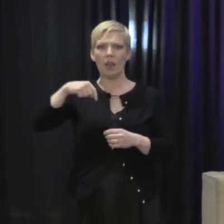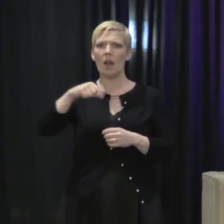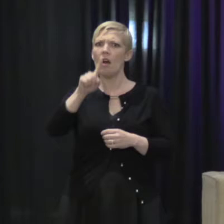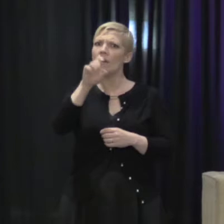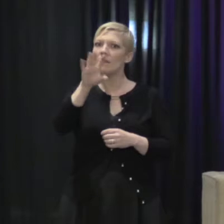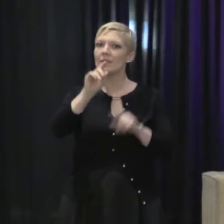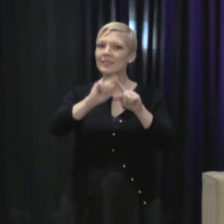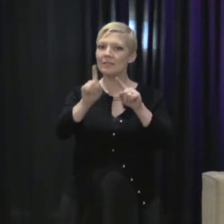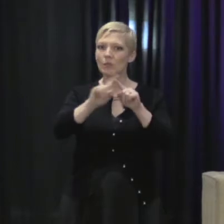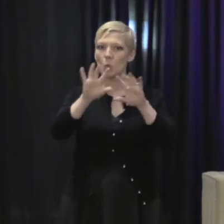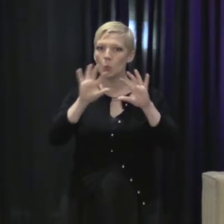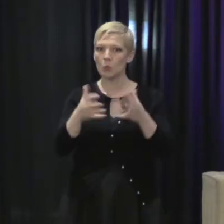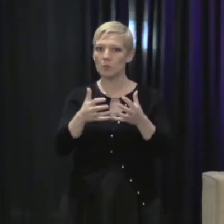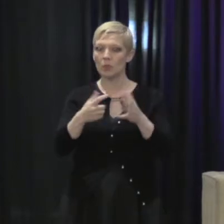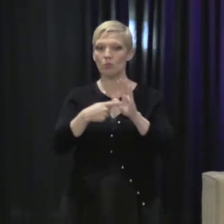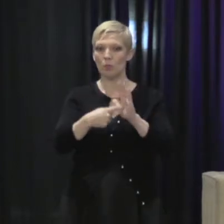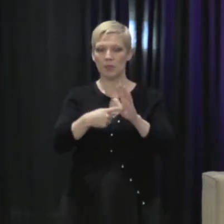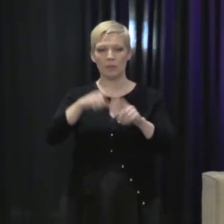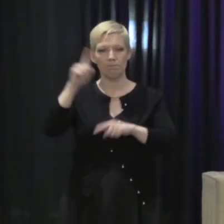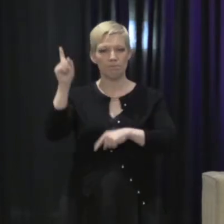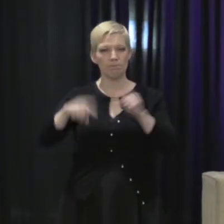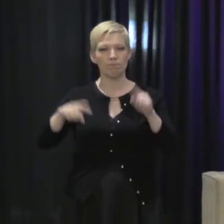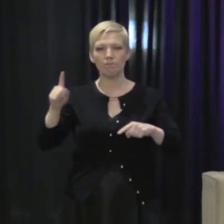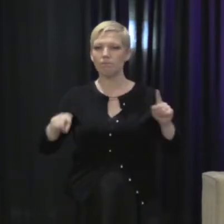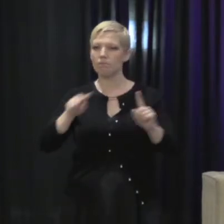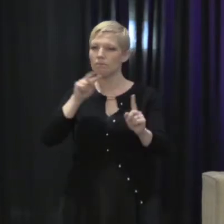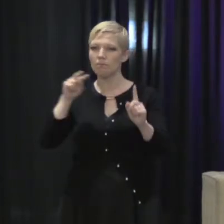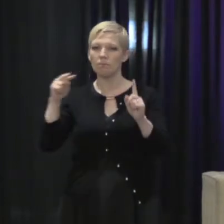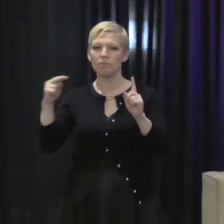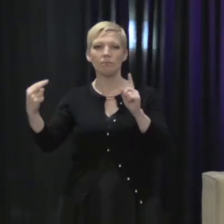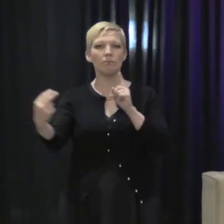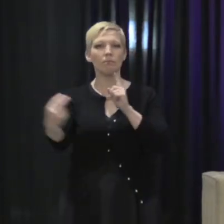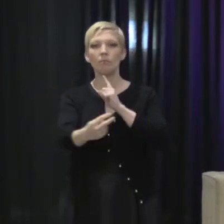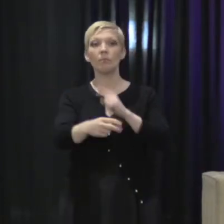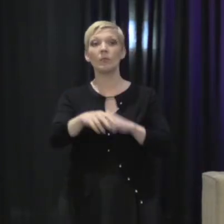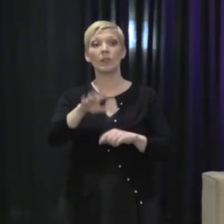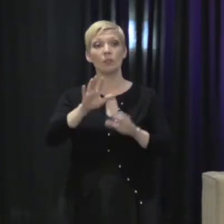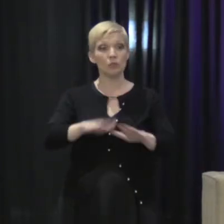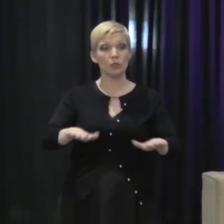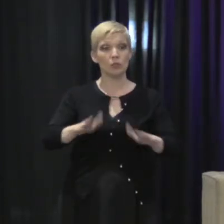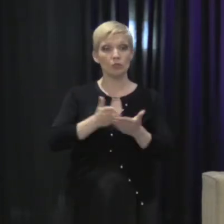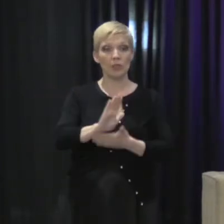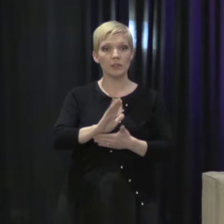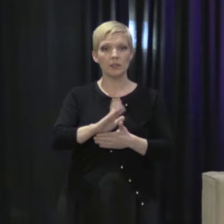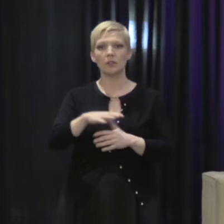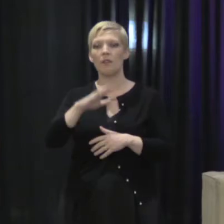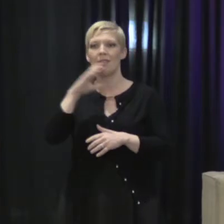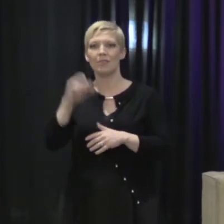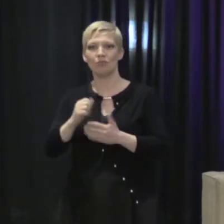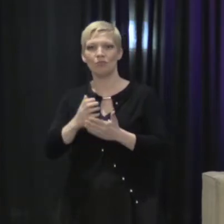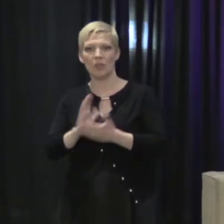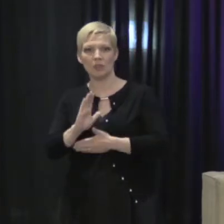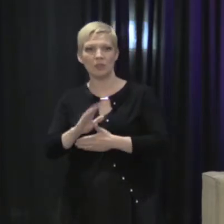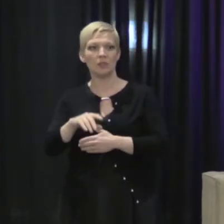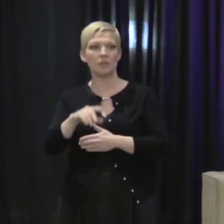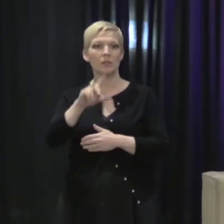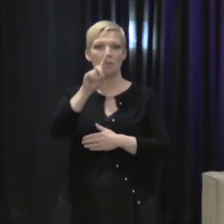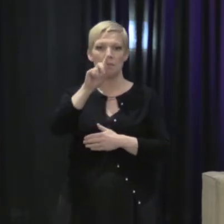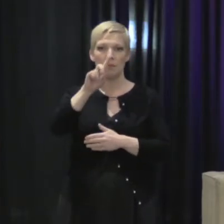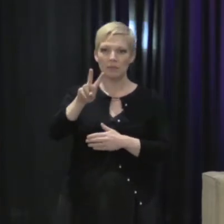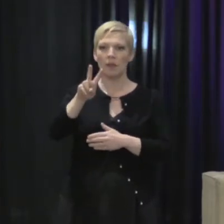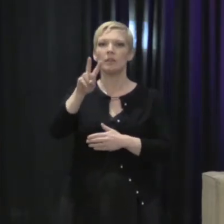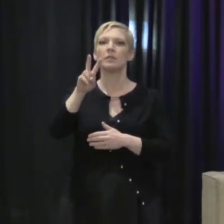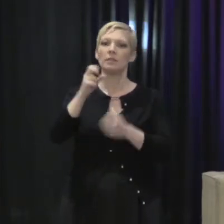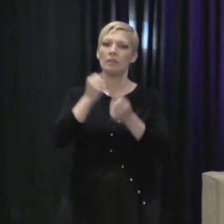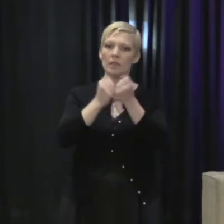that represented a diverse array of perspectives. Everybody from children's rights and elder rights groups to domestic violence advocates